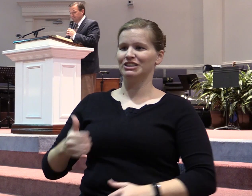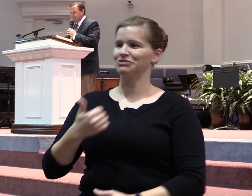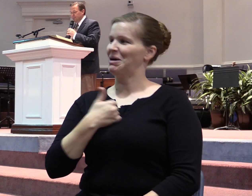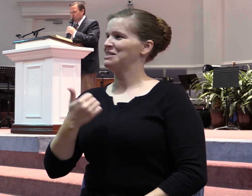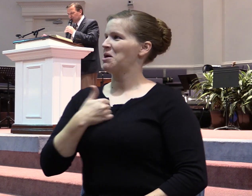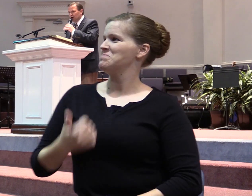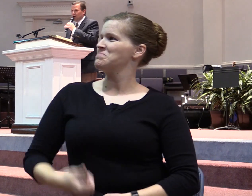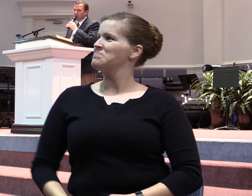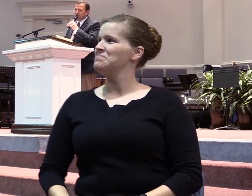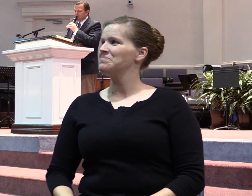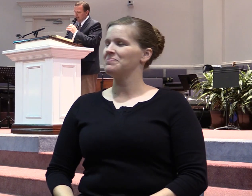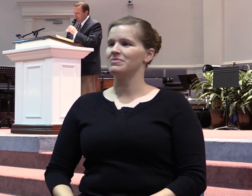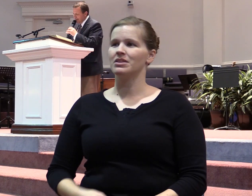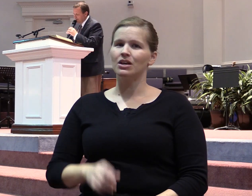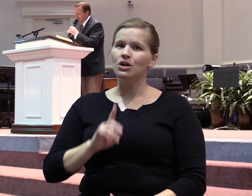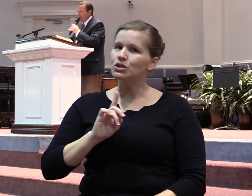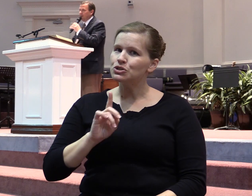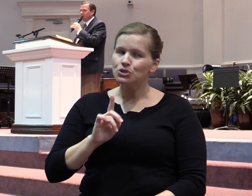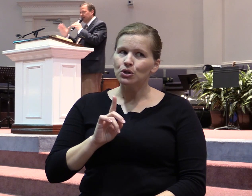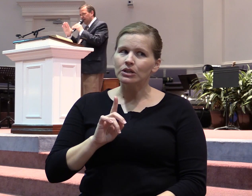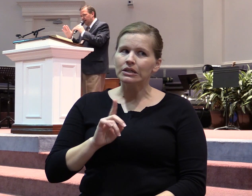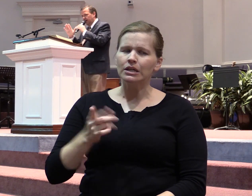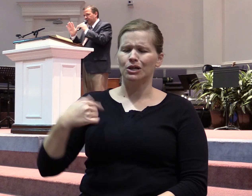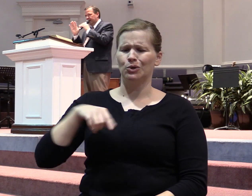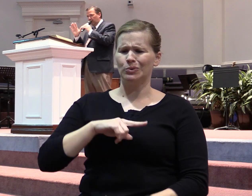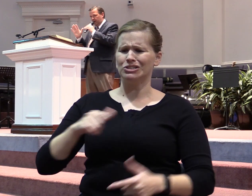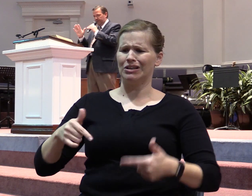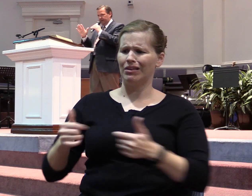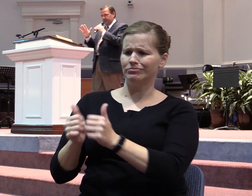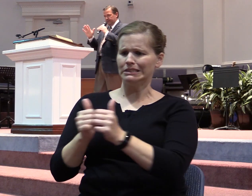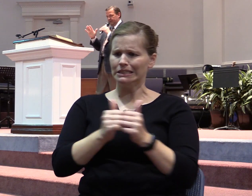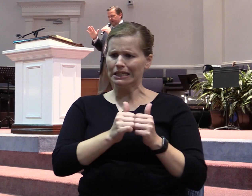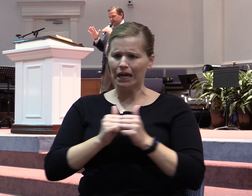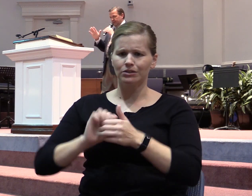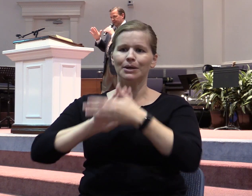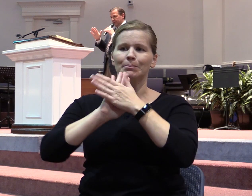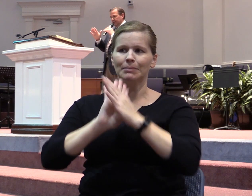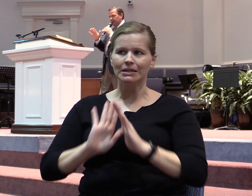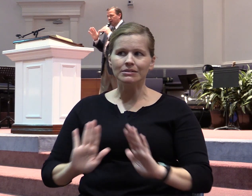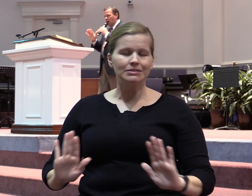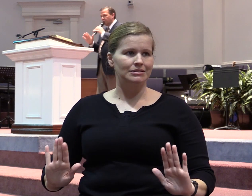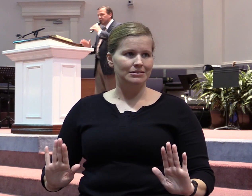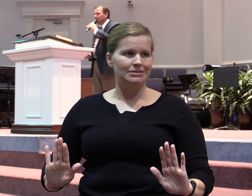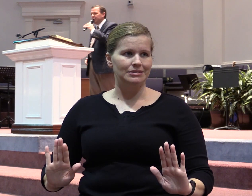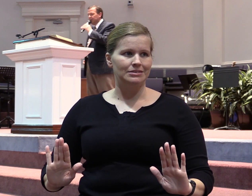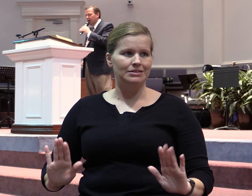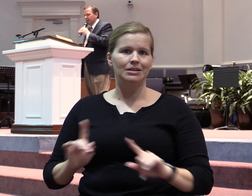Now surely we should live together in love and harmony. Yet often we do not.